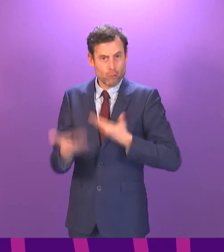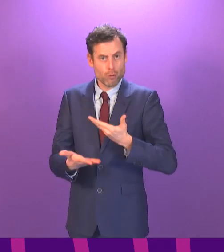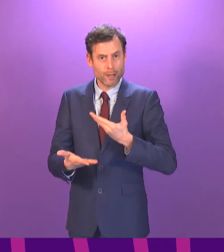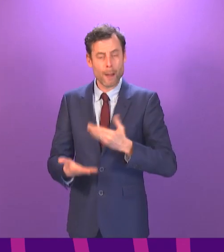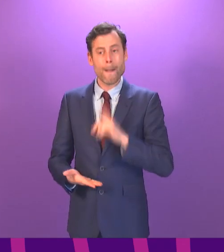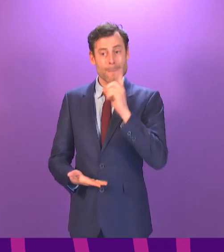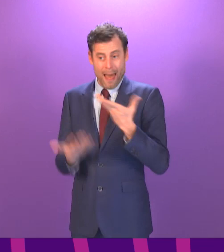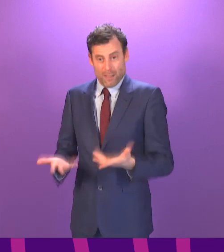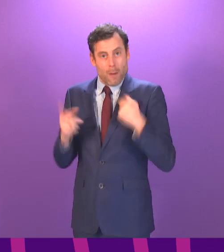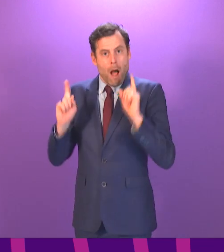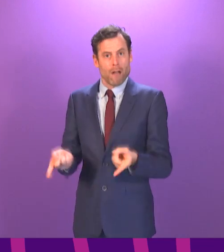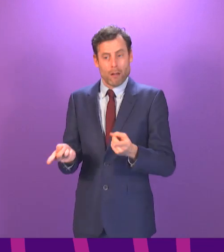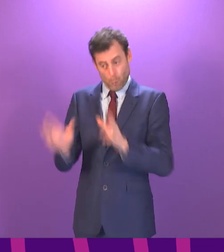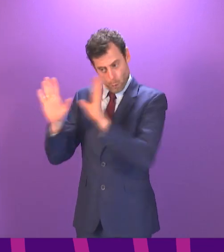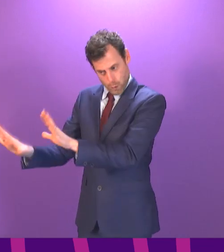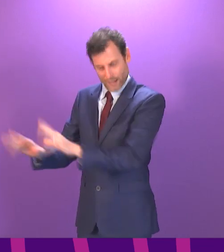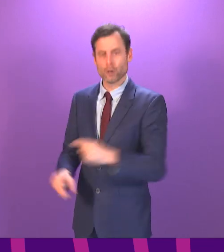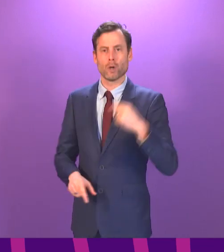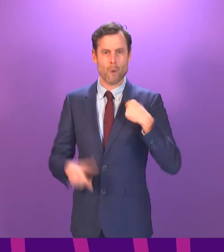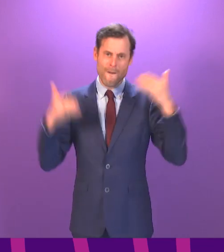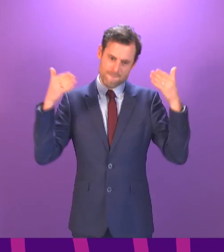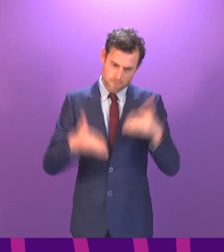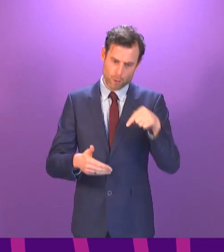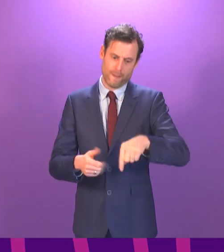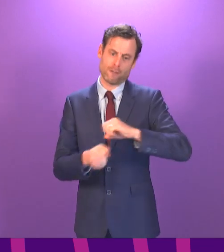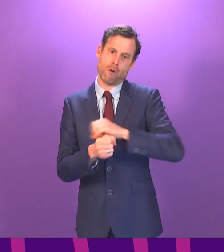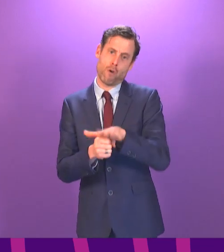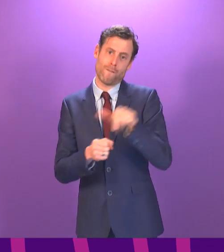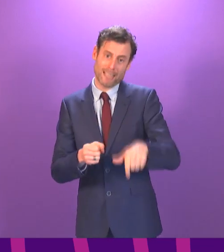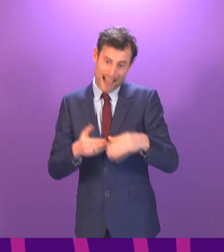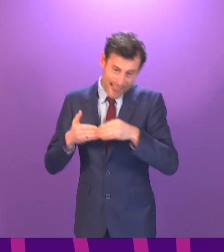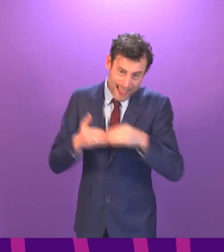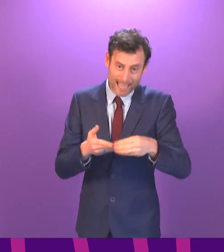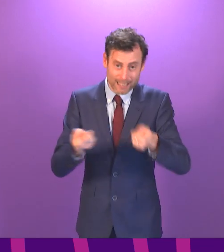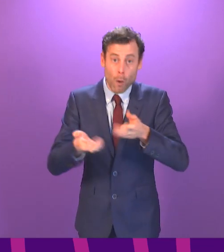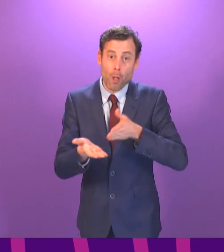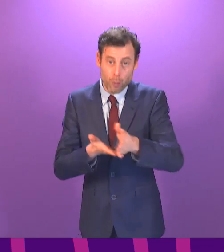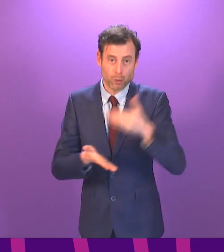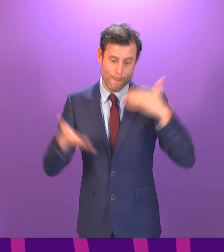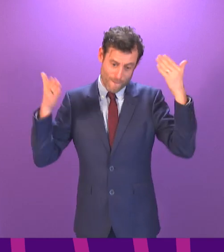the people across this country want me to do, which is to get on with leading this country through a pandemic.